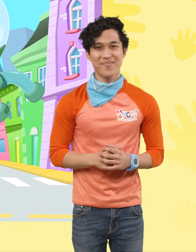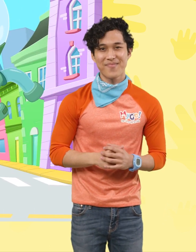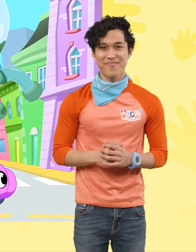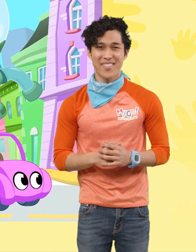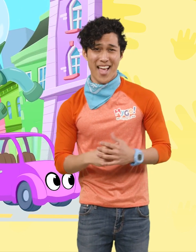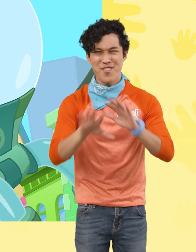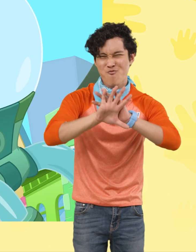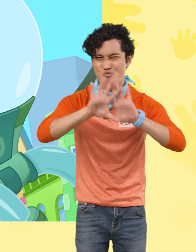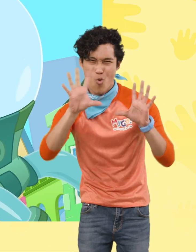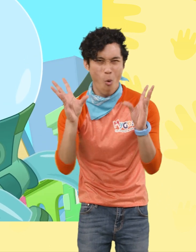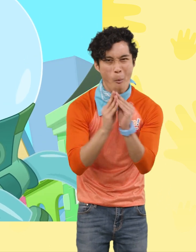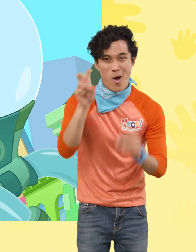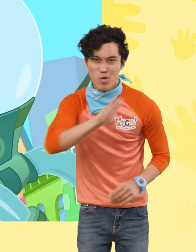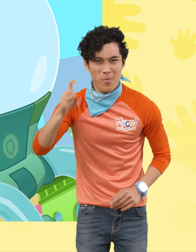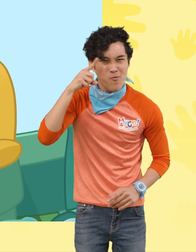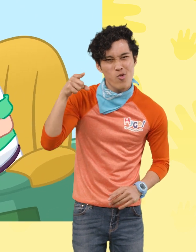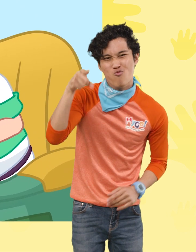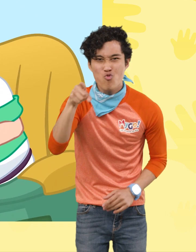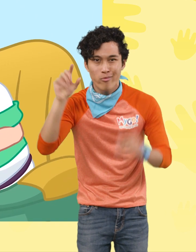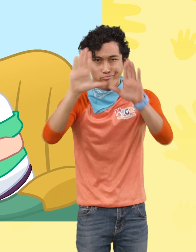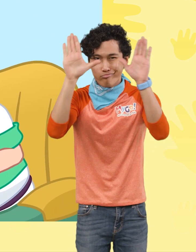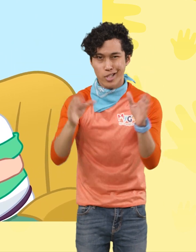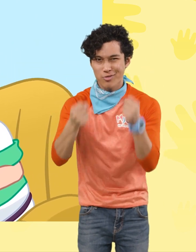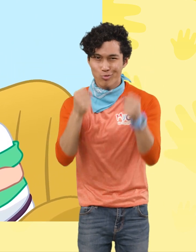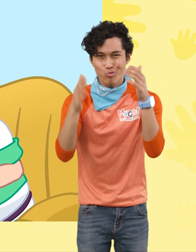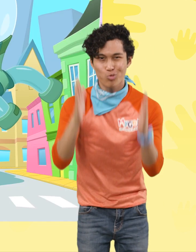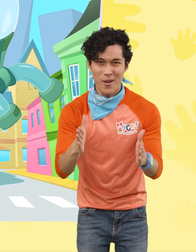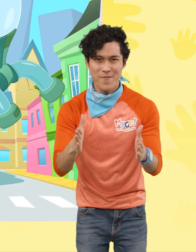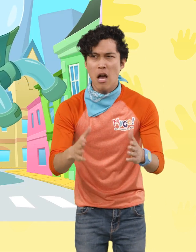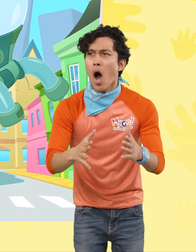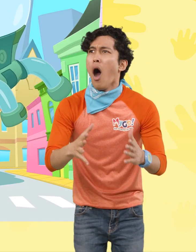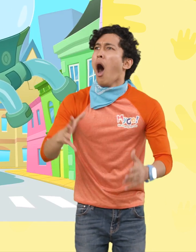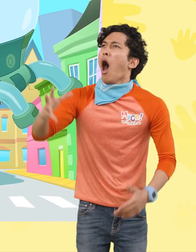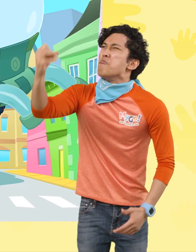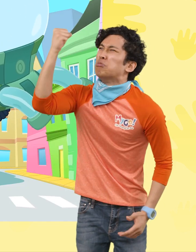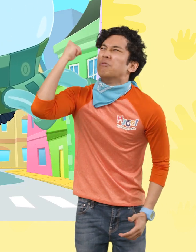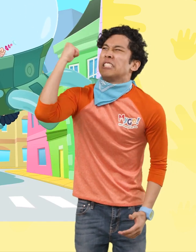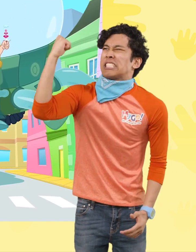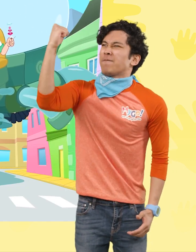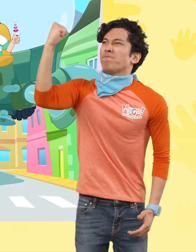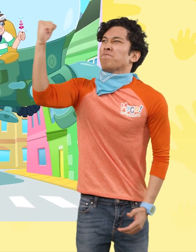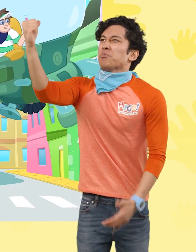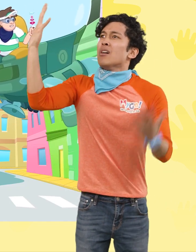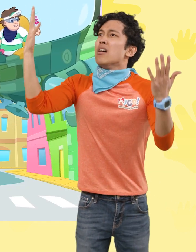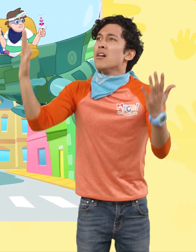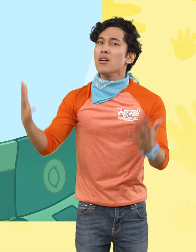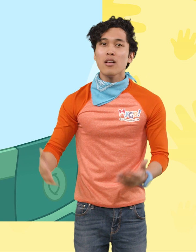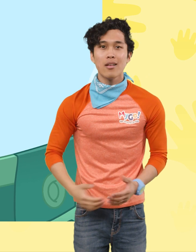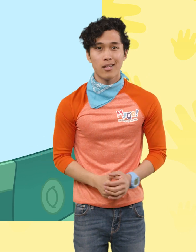No more trips for you, you Sunday driver Why, you, you roughy-nate Time to